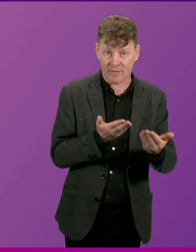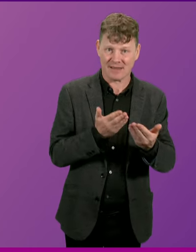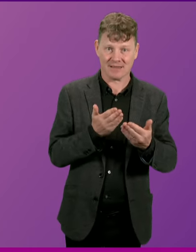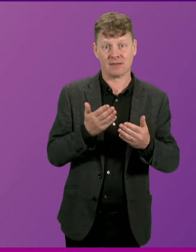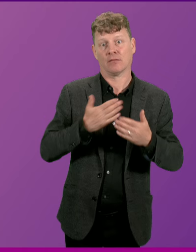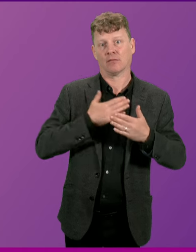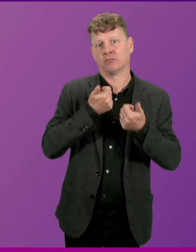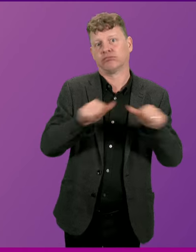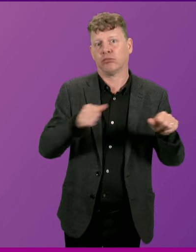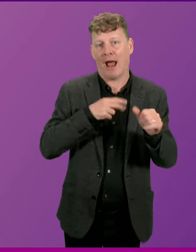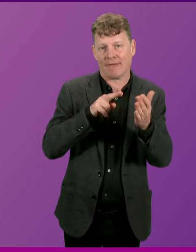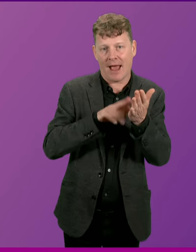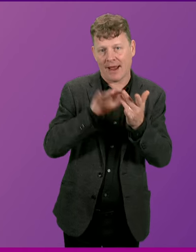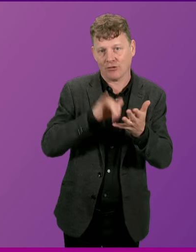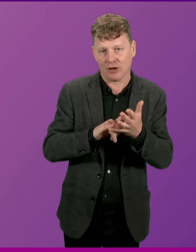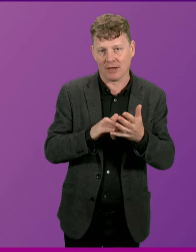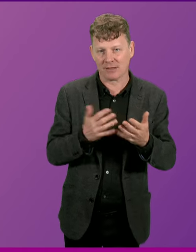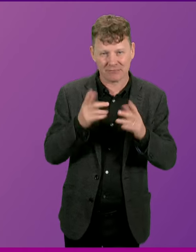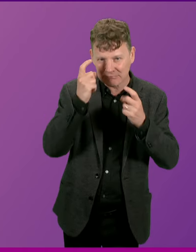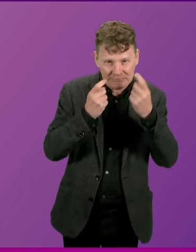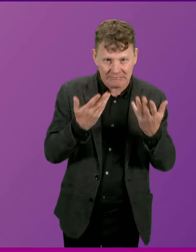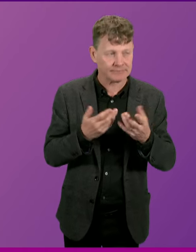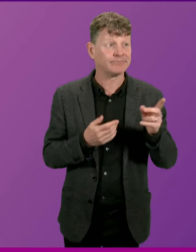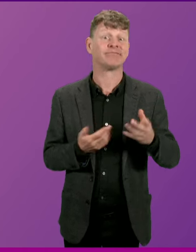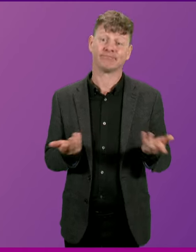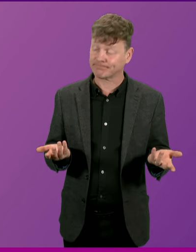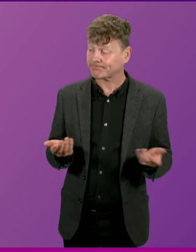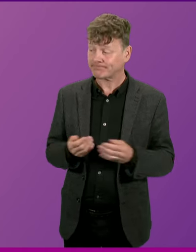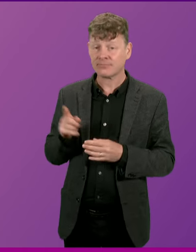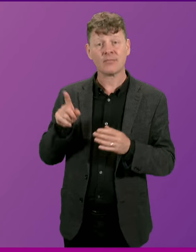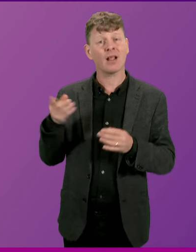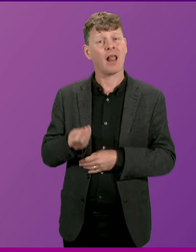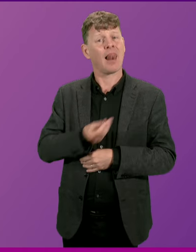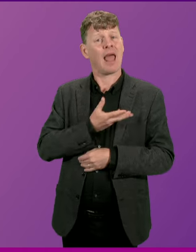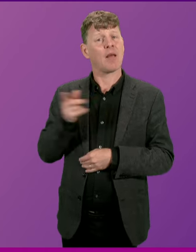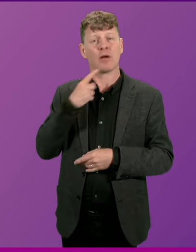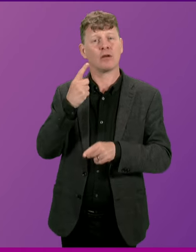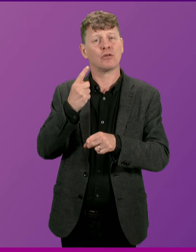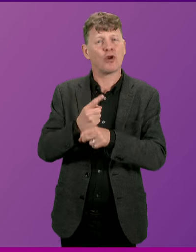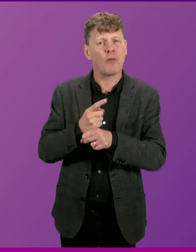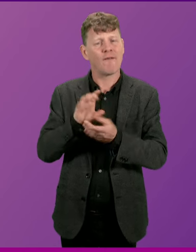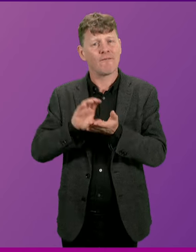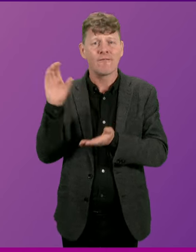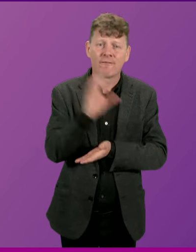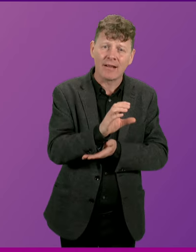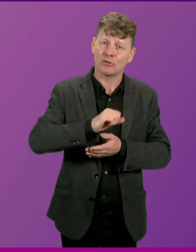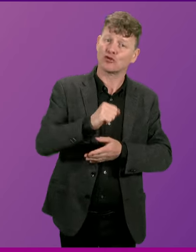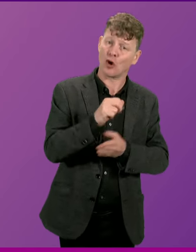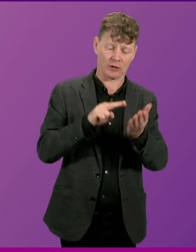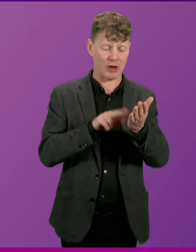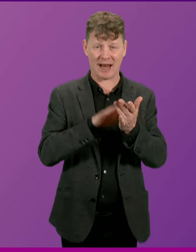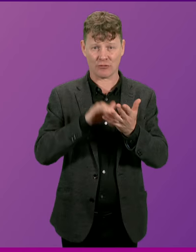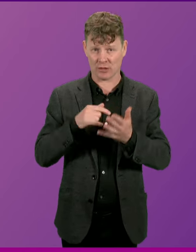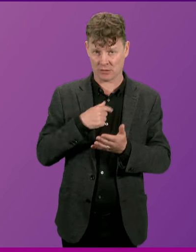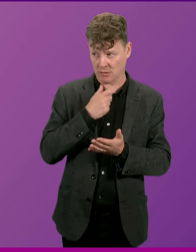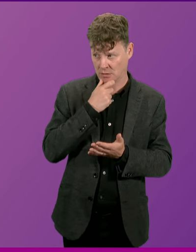Deputy First Minister. Well, when it comes to the funding that Labour are talking about making available to Scotland's NHS, it beggars